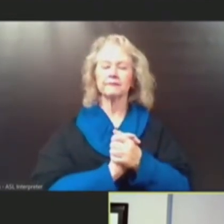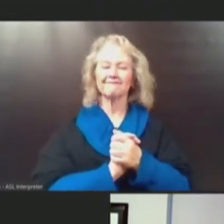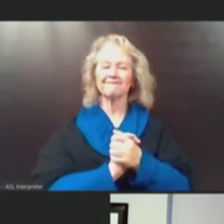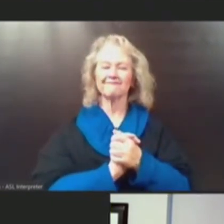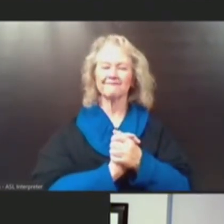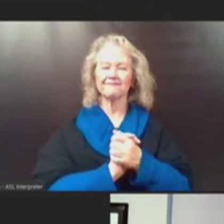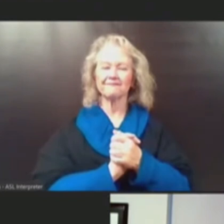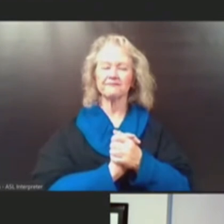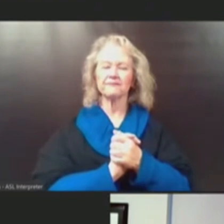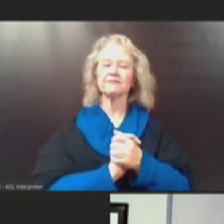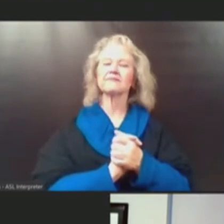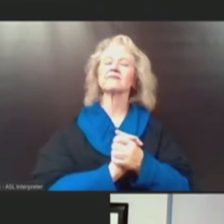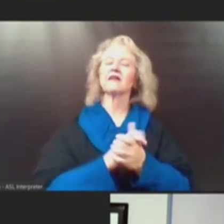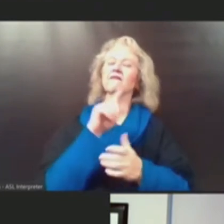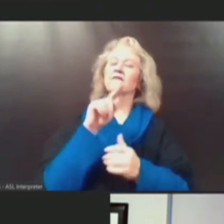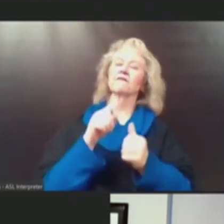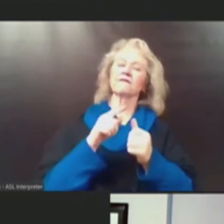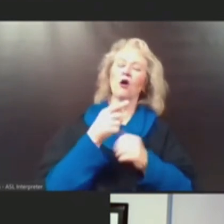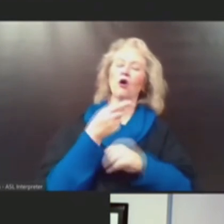Hearst, Connecticut Media.